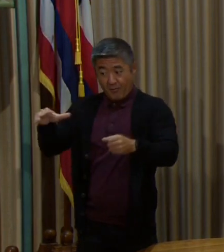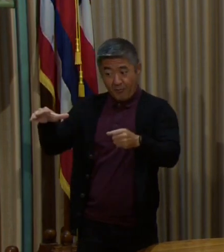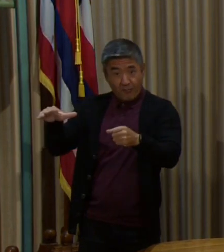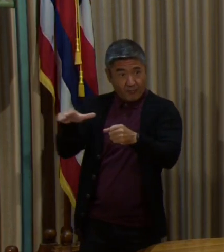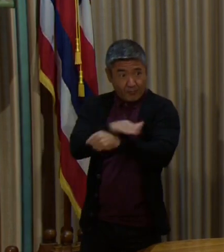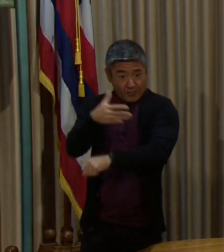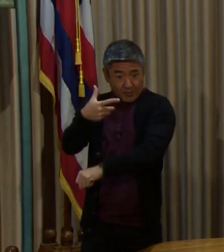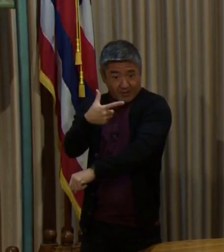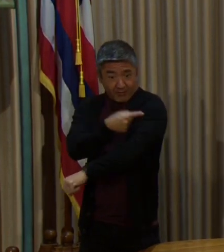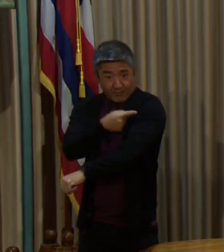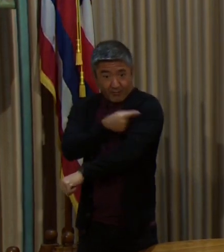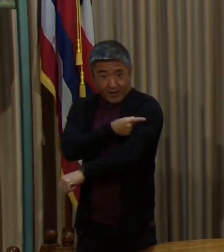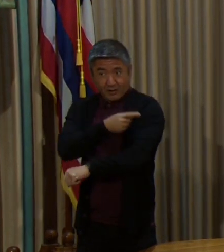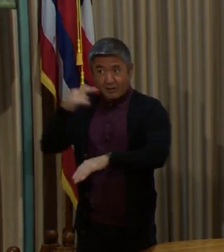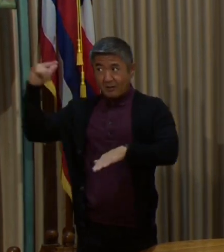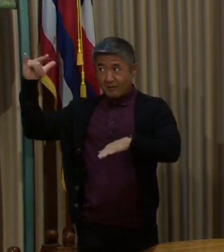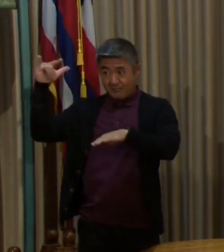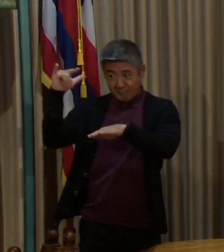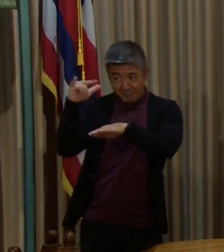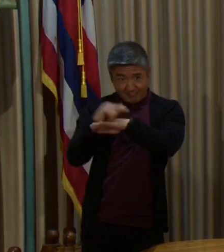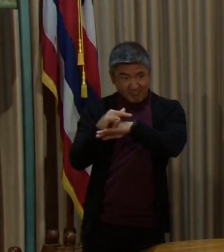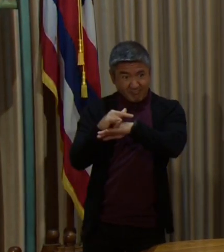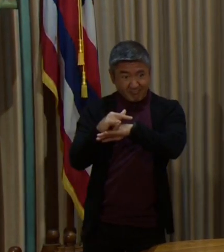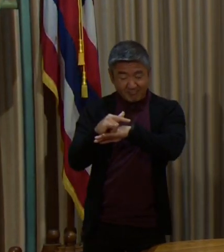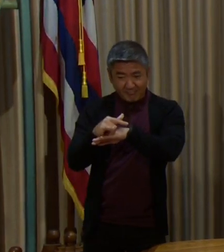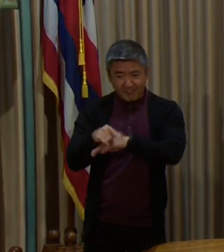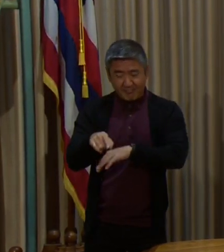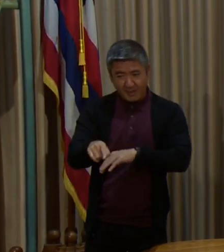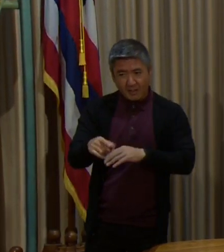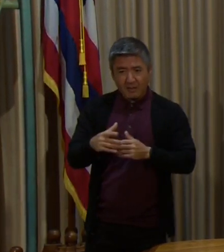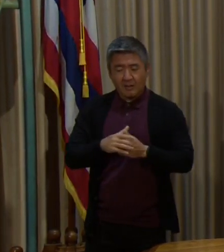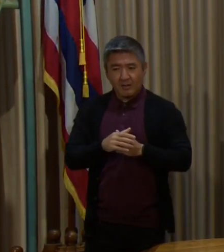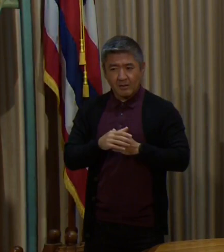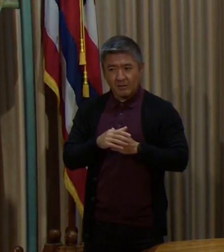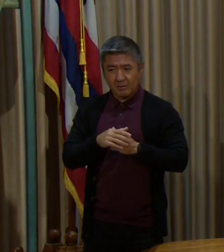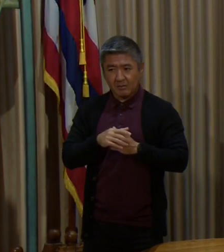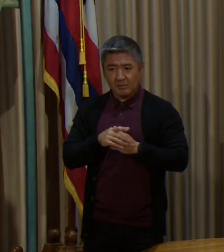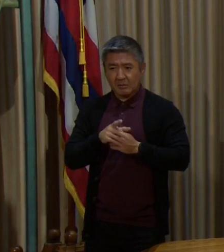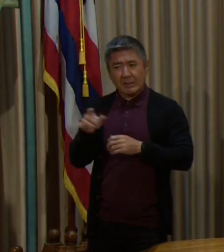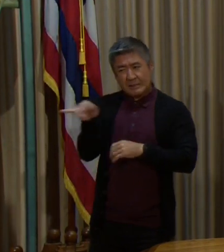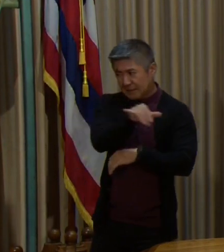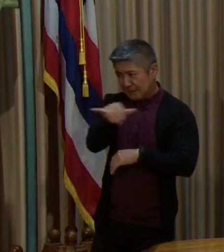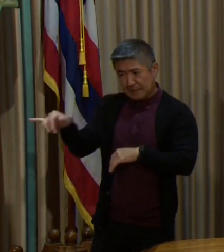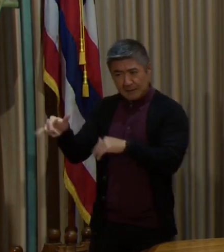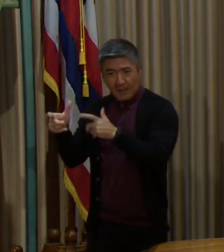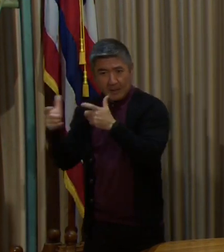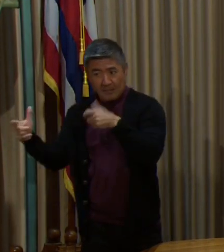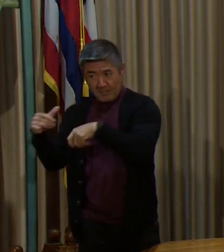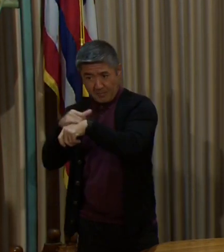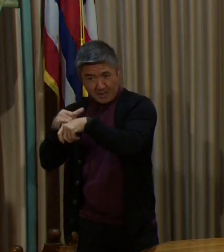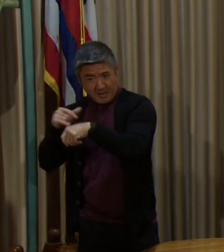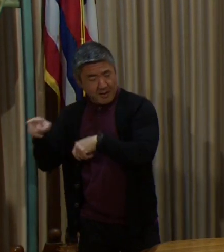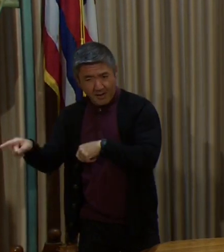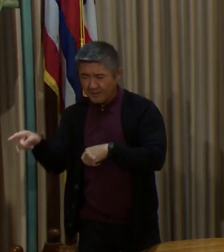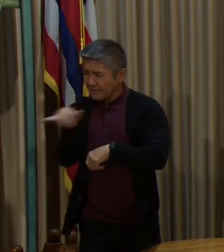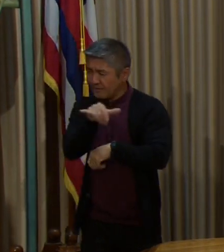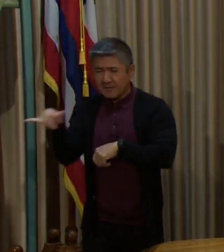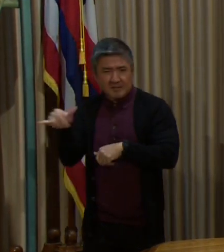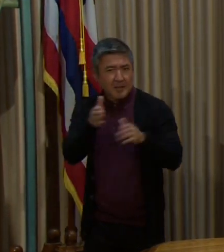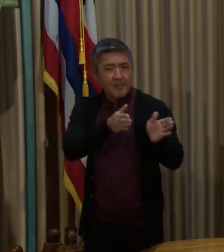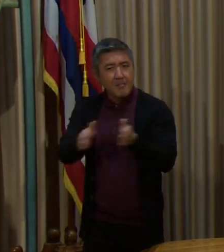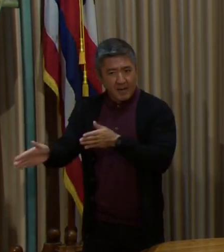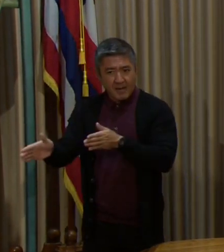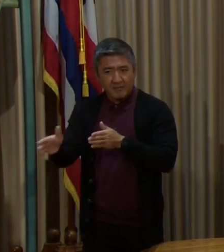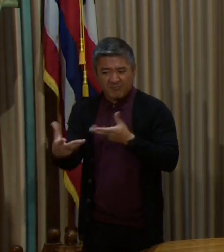visitor that's coming in to do what the Hawaii county is doing. And we've done put that in our